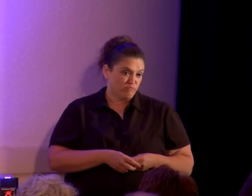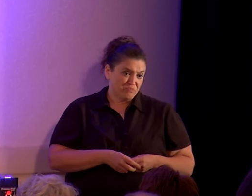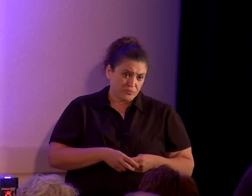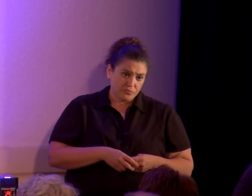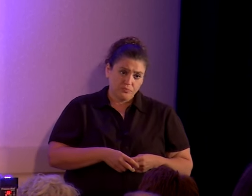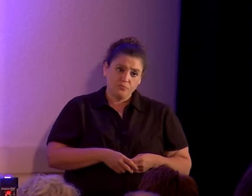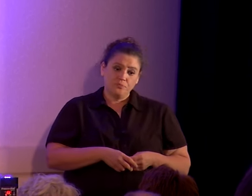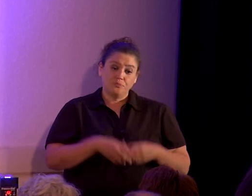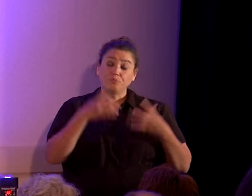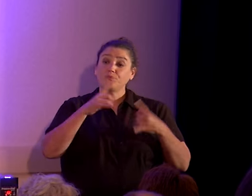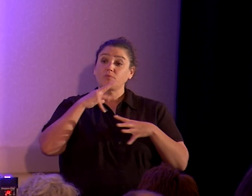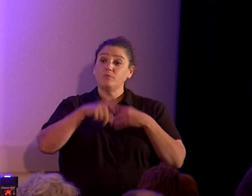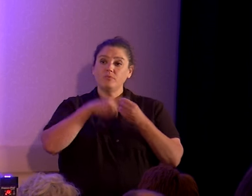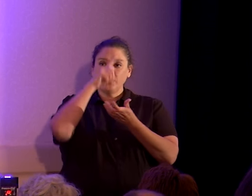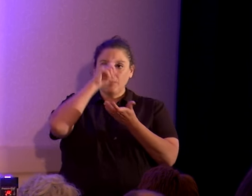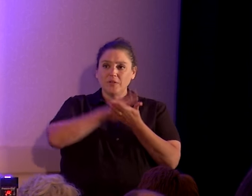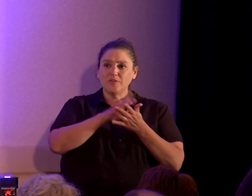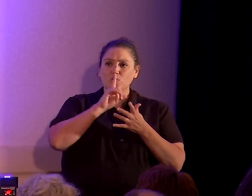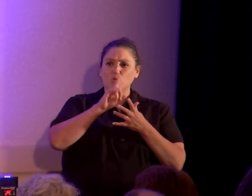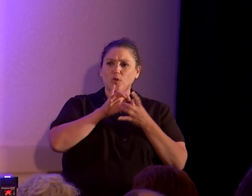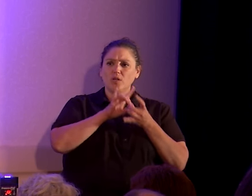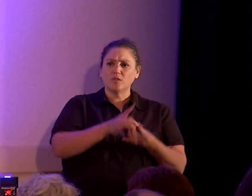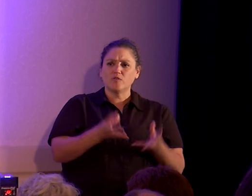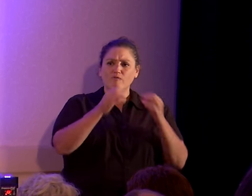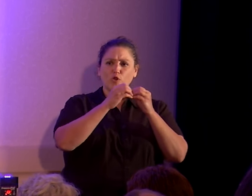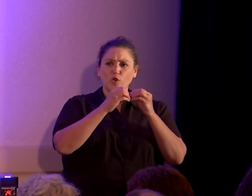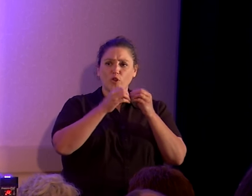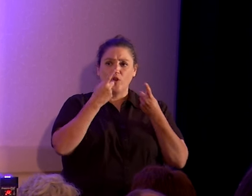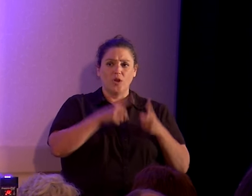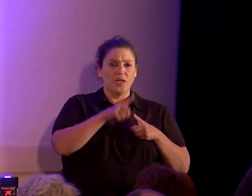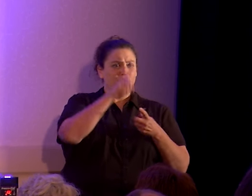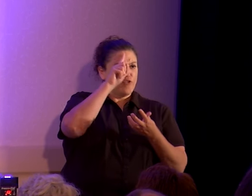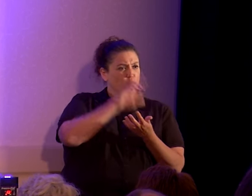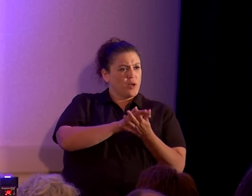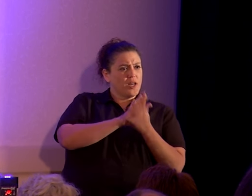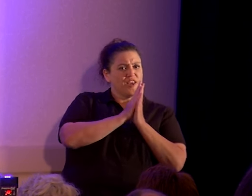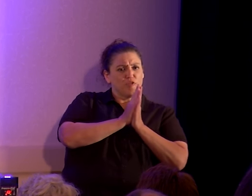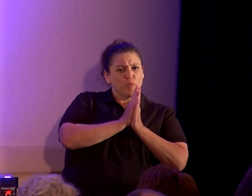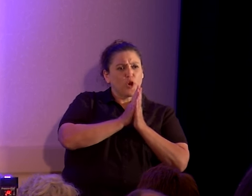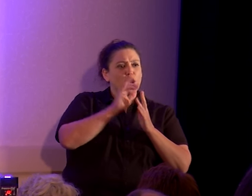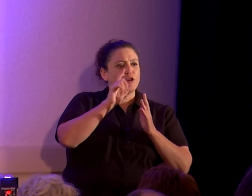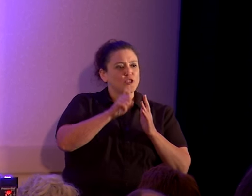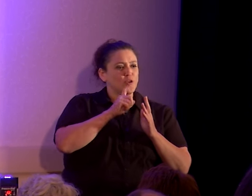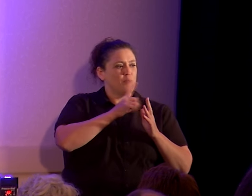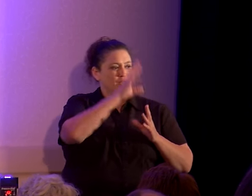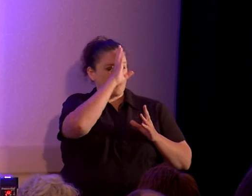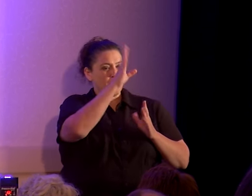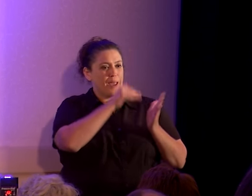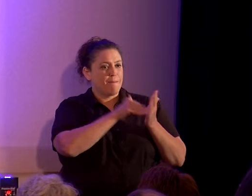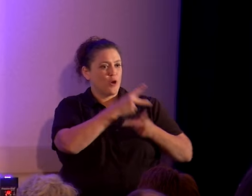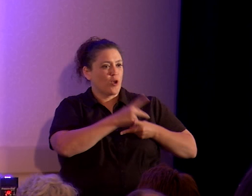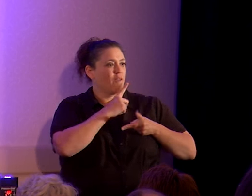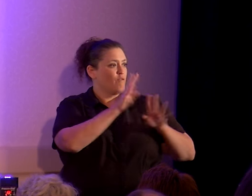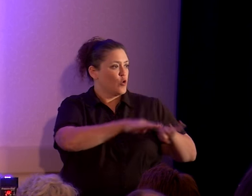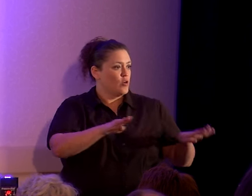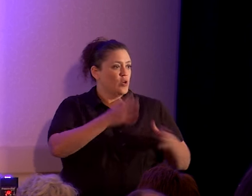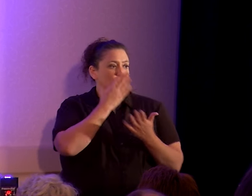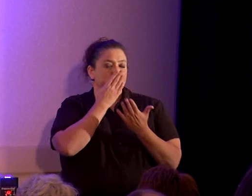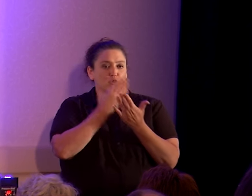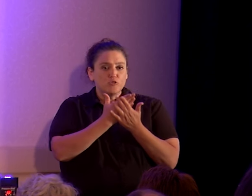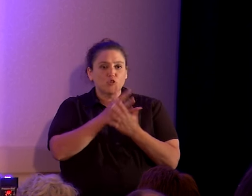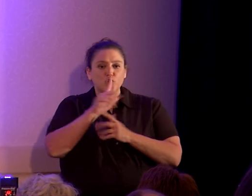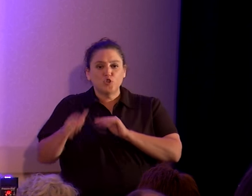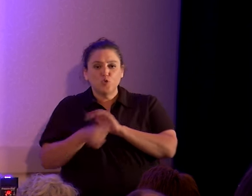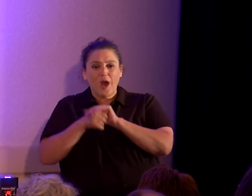But when we talk about beliefs, it goes further, because if you believe that prayer should be the primary source of medical care for your children, that it's good to hide child